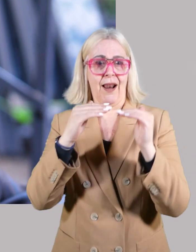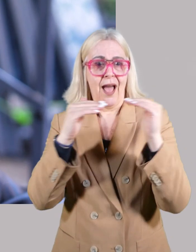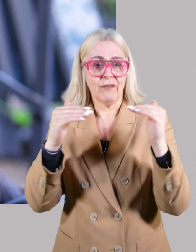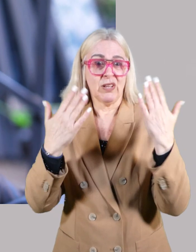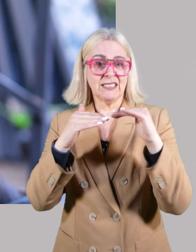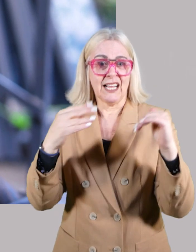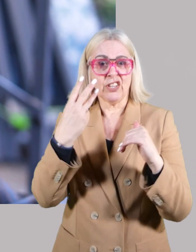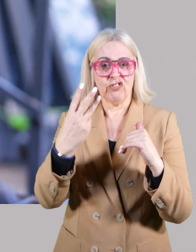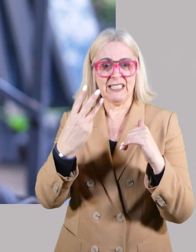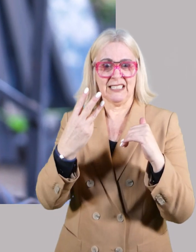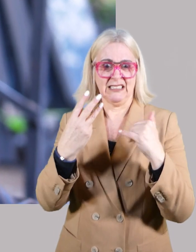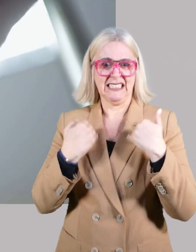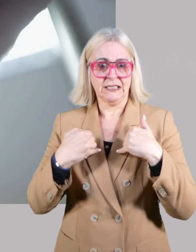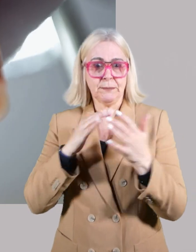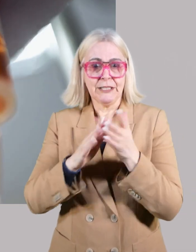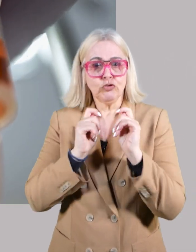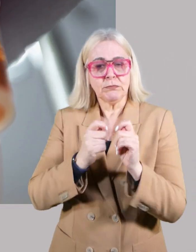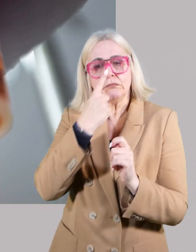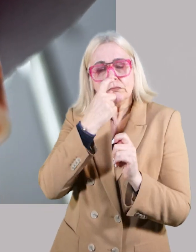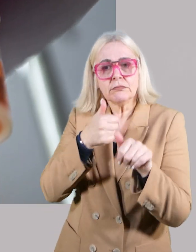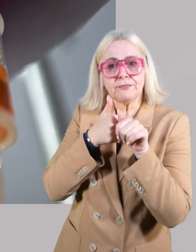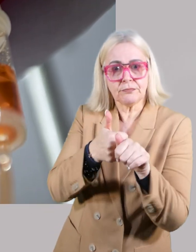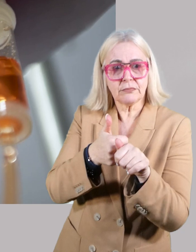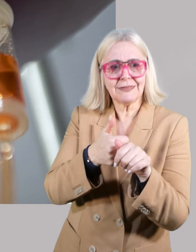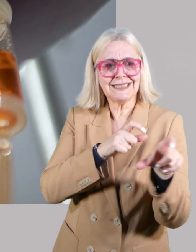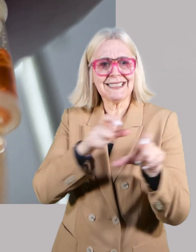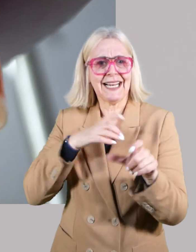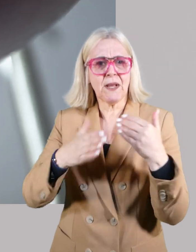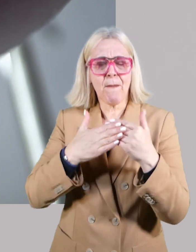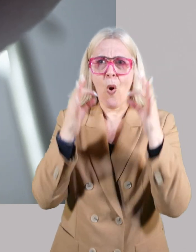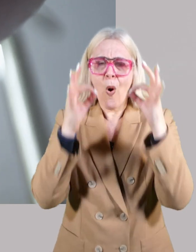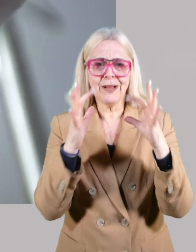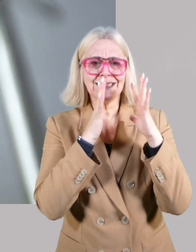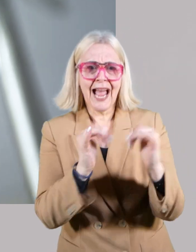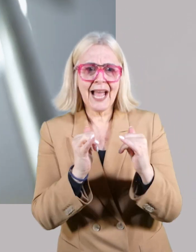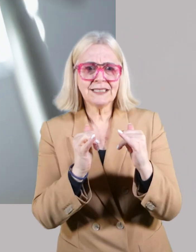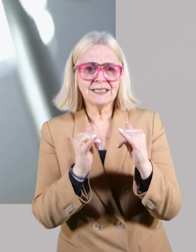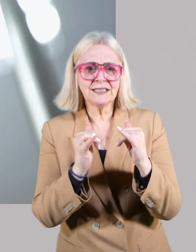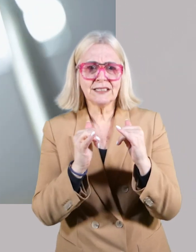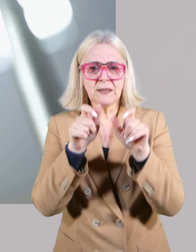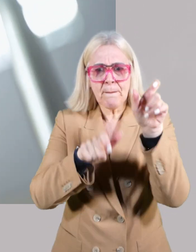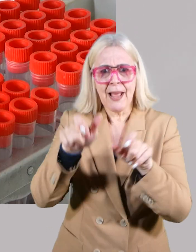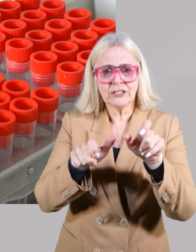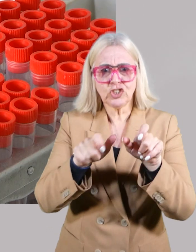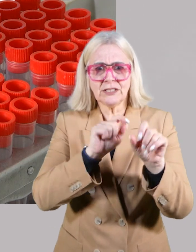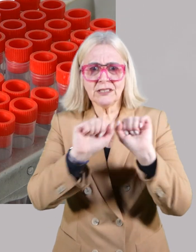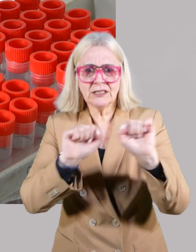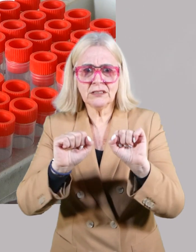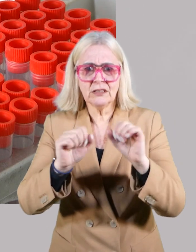expression or stage 3 disease suggest that there is a greater magnitude of effect, the need for a more